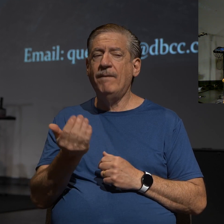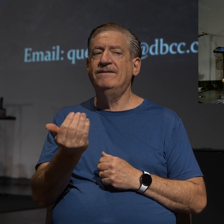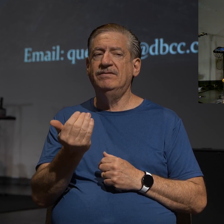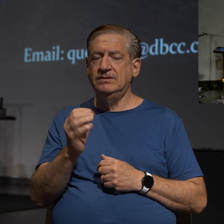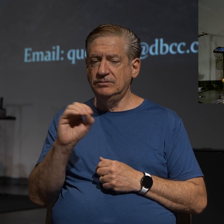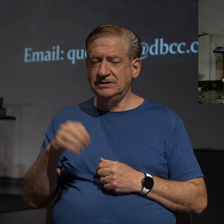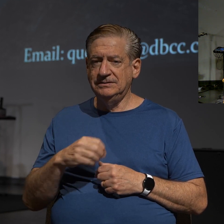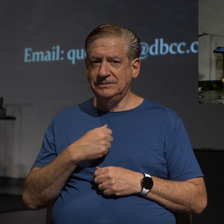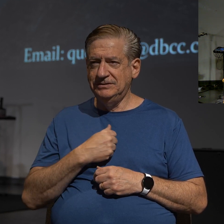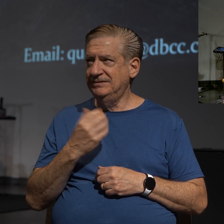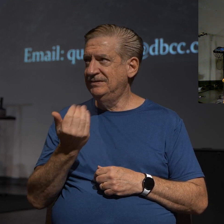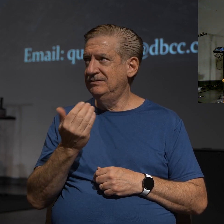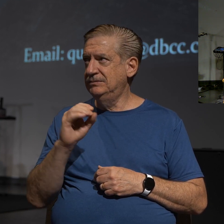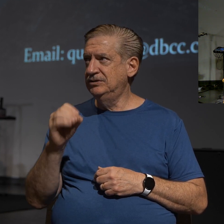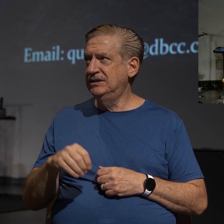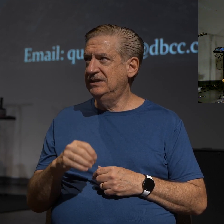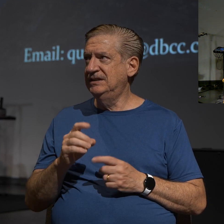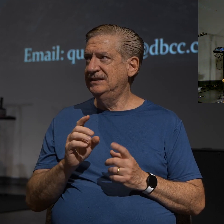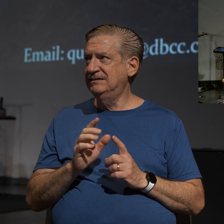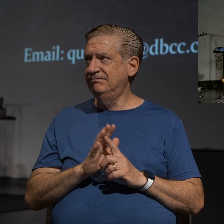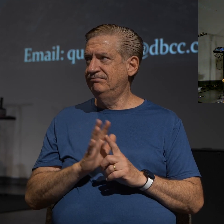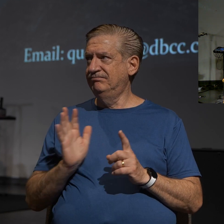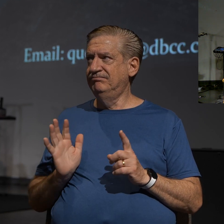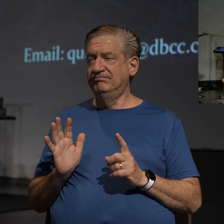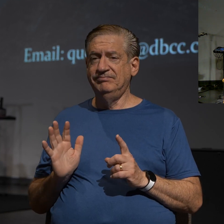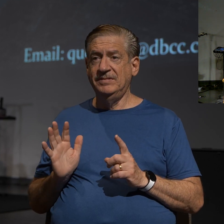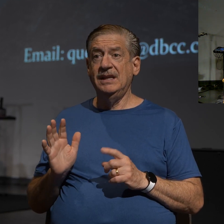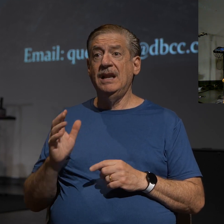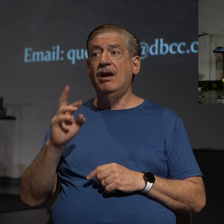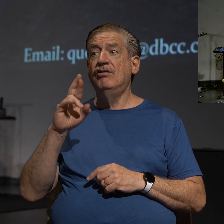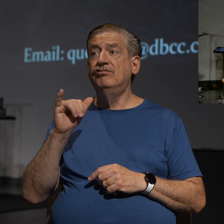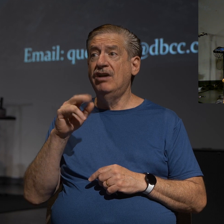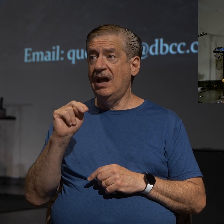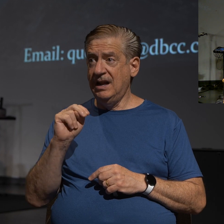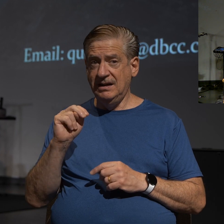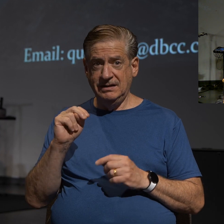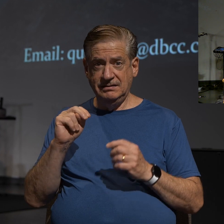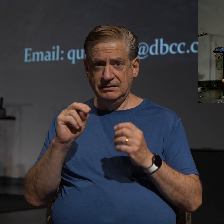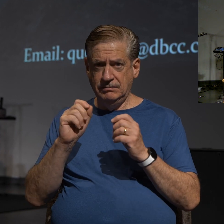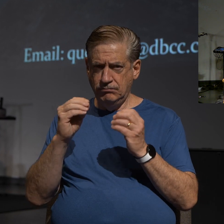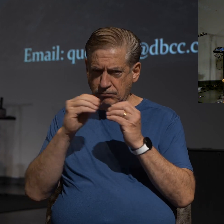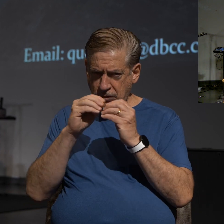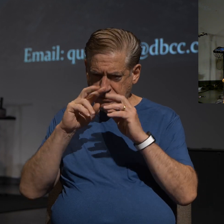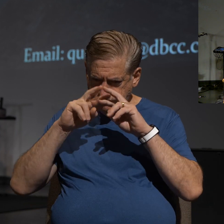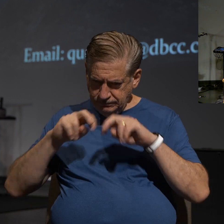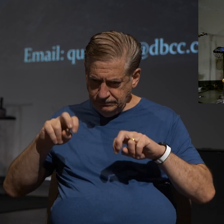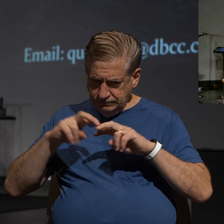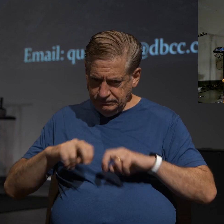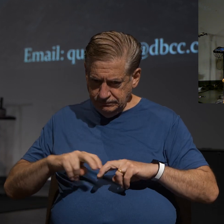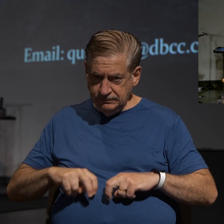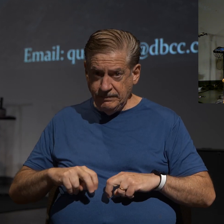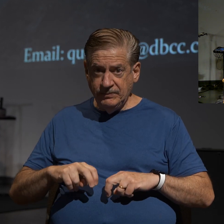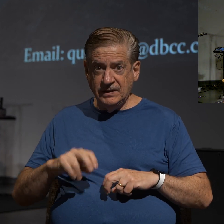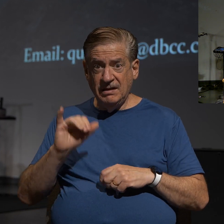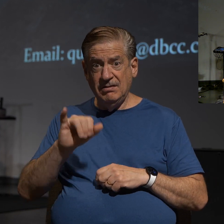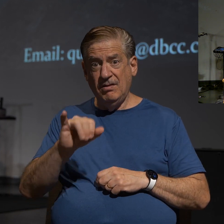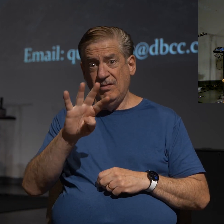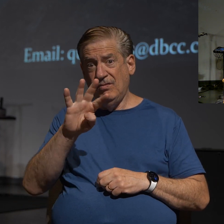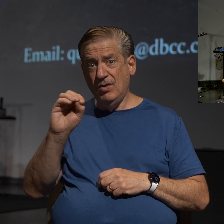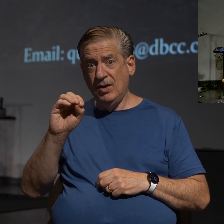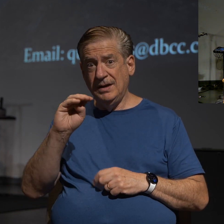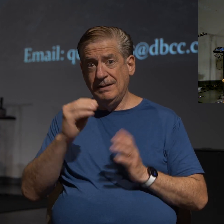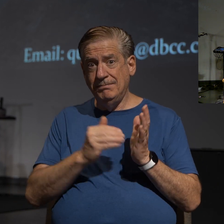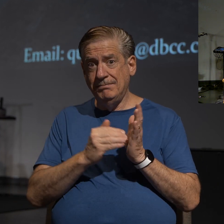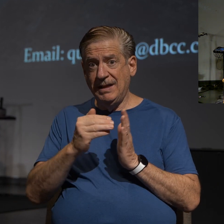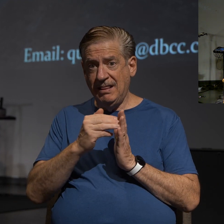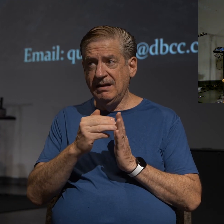part of church anymore. They're de-churched. Now, Ryan went on to break that down even further and showed that of those 40 million, about